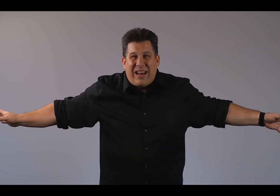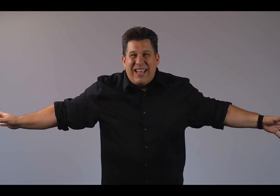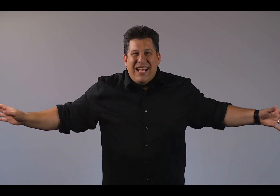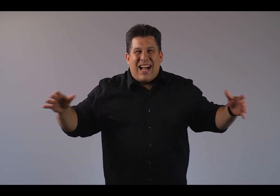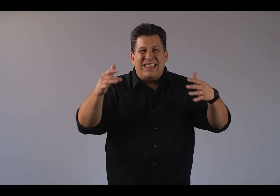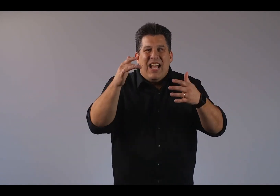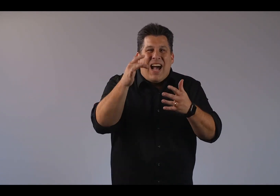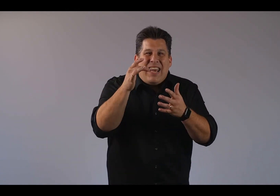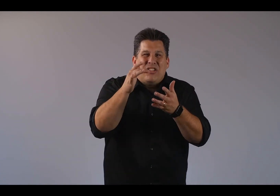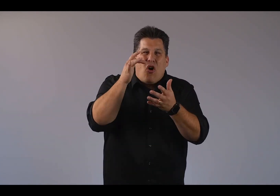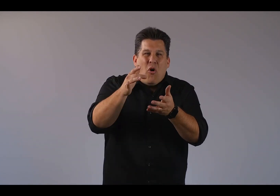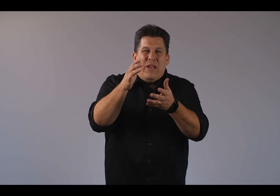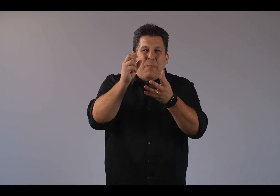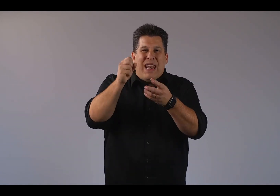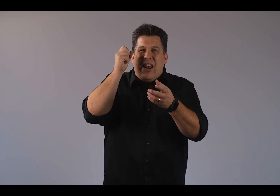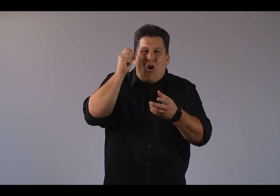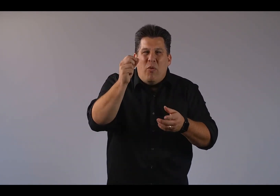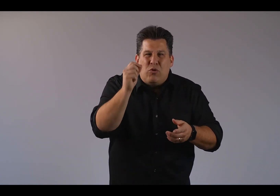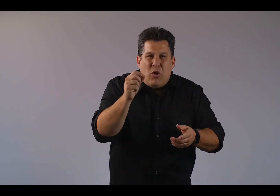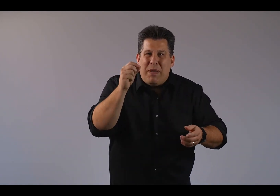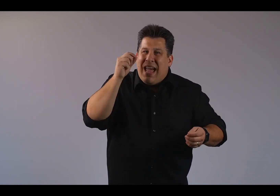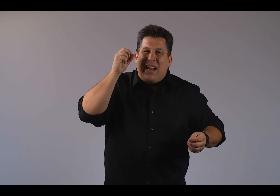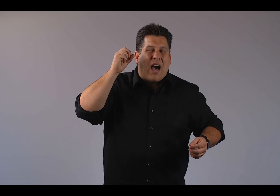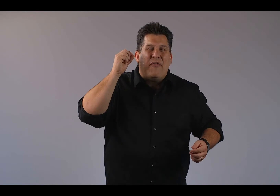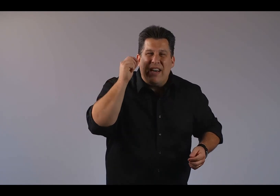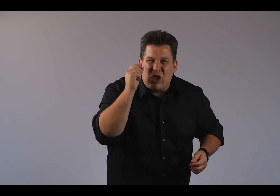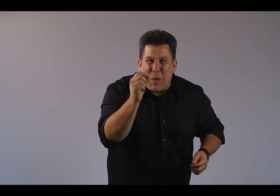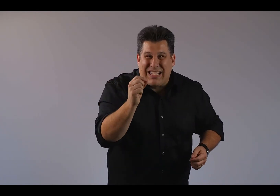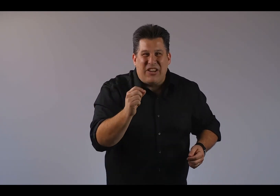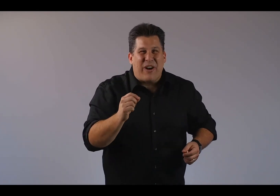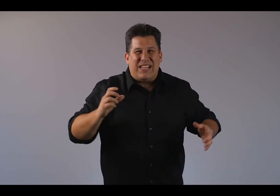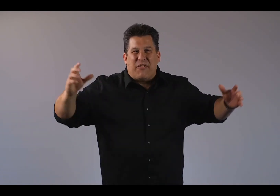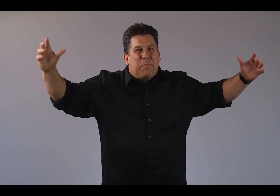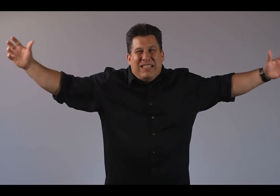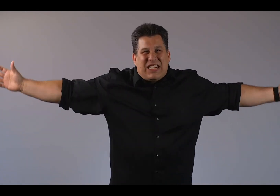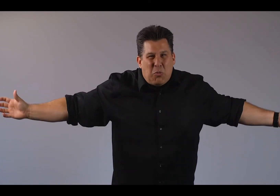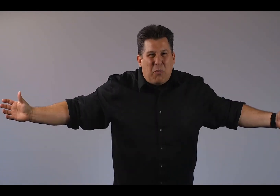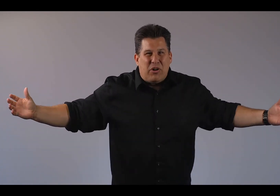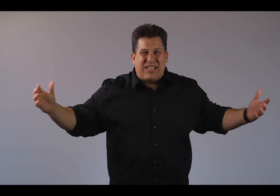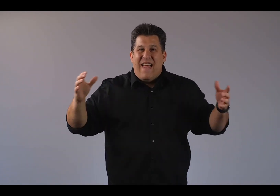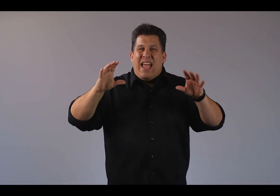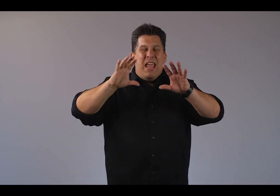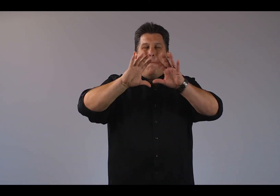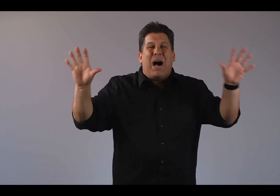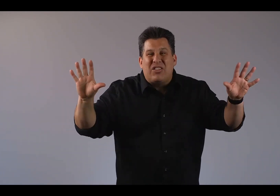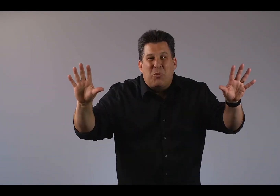Guys, God has always been and always will be a God of unexpected grace, of unpredictable mercy, and impossible